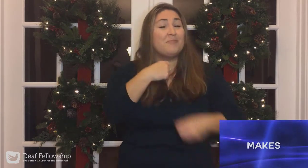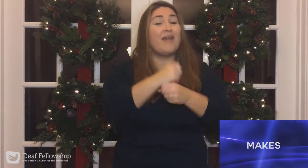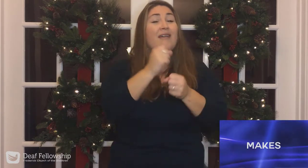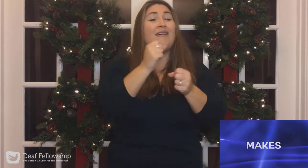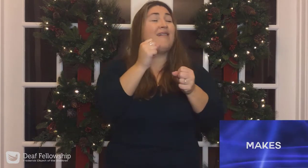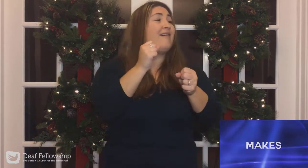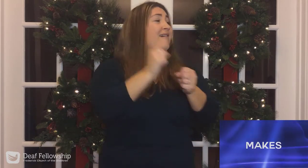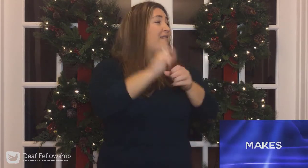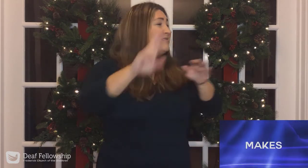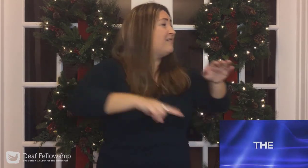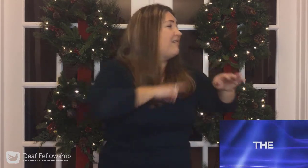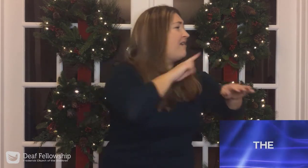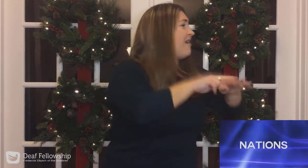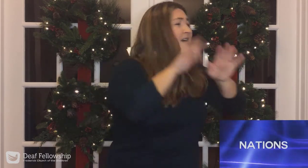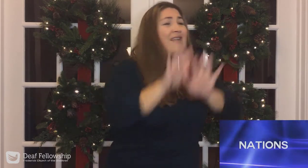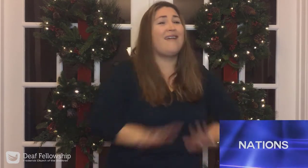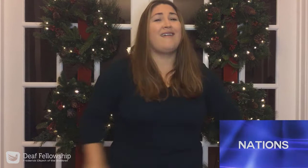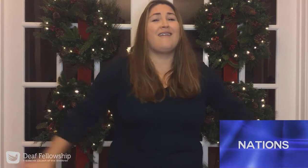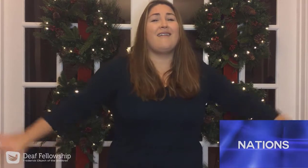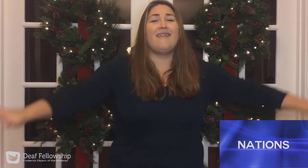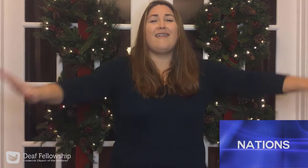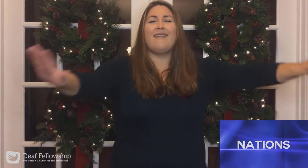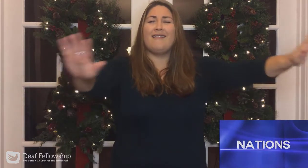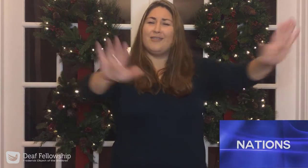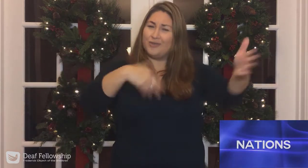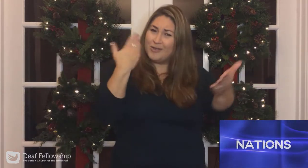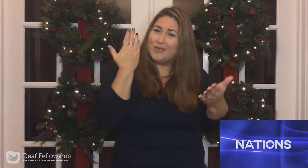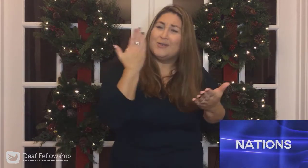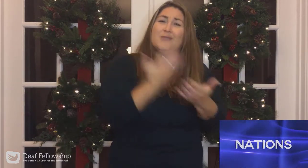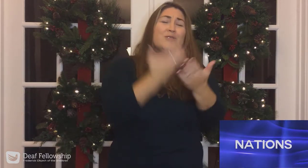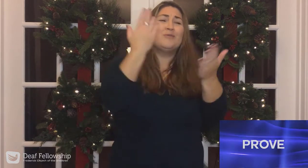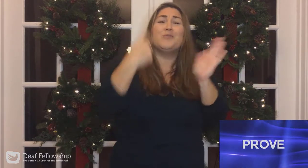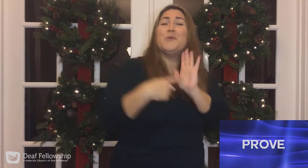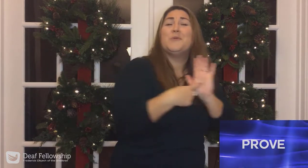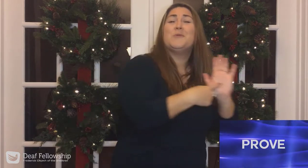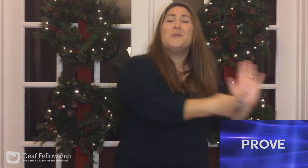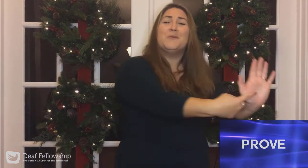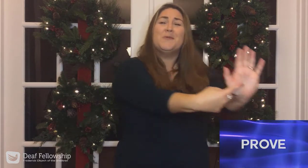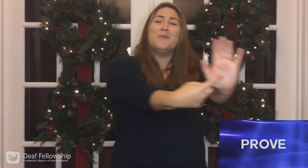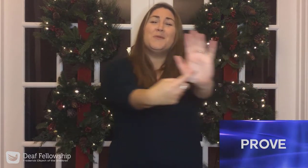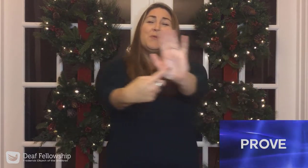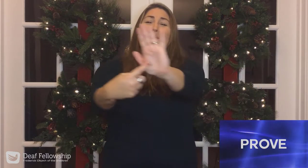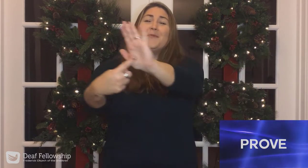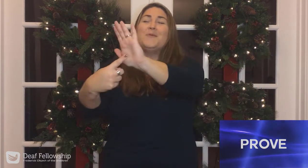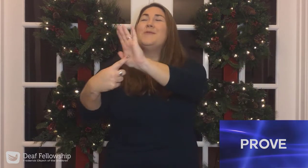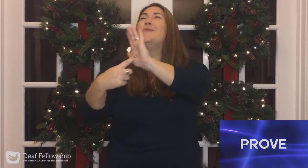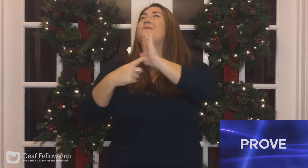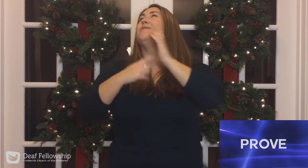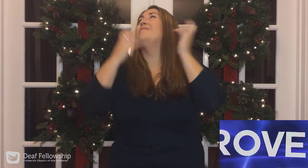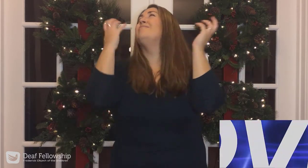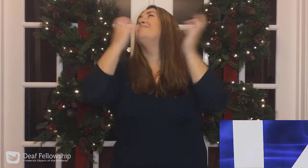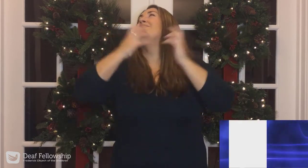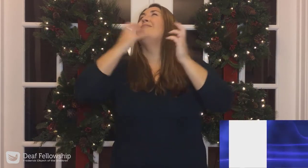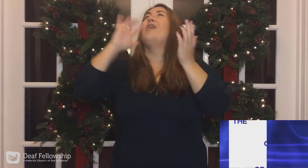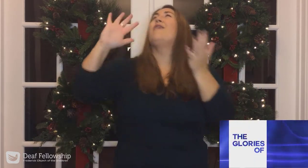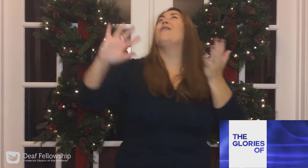makes the nations prove. The